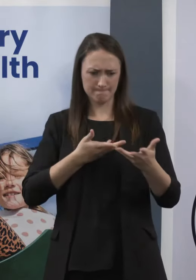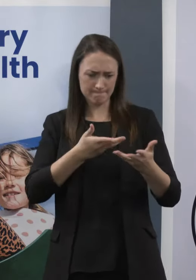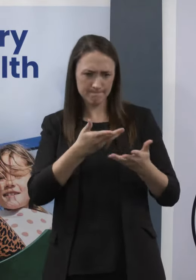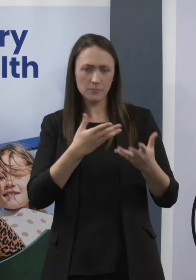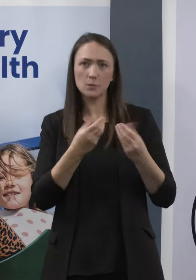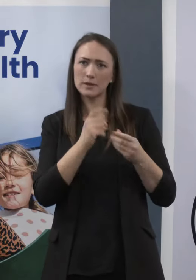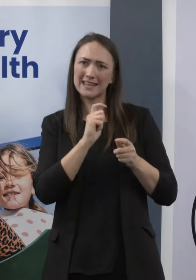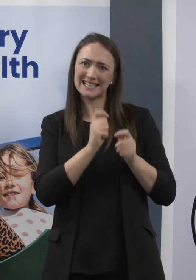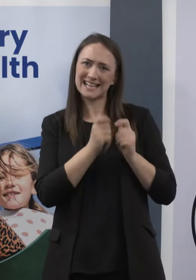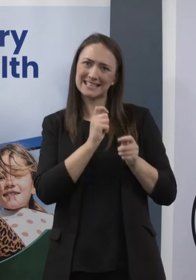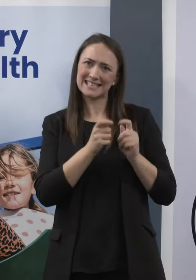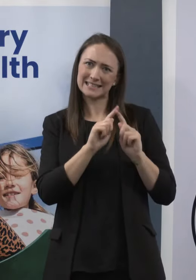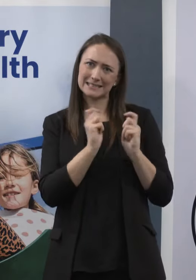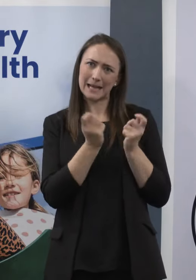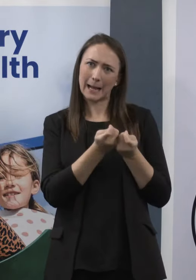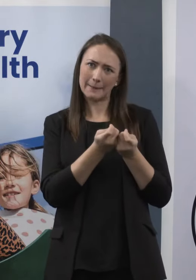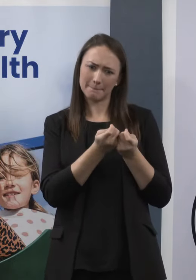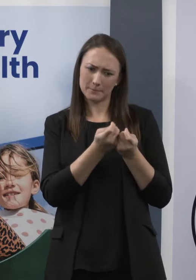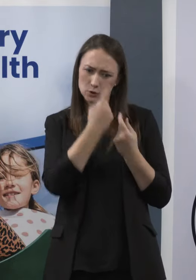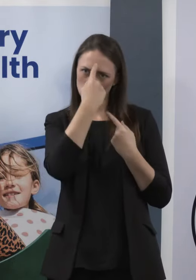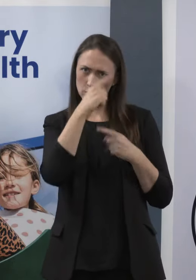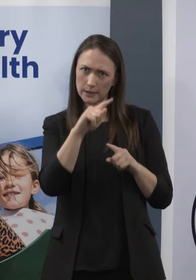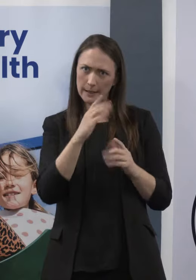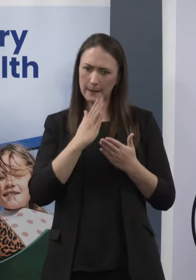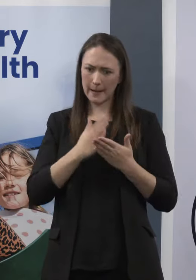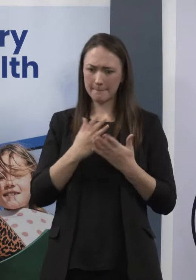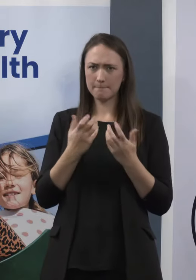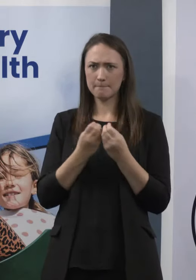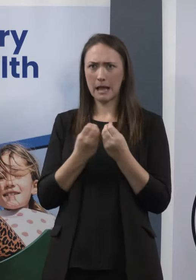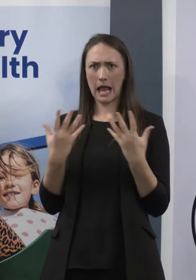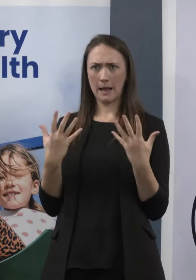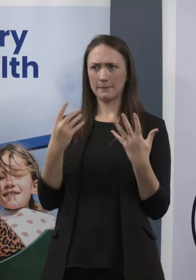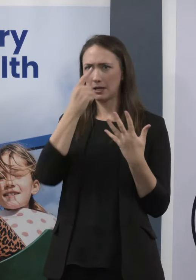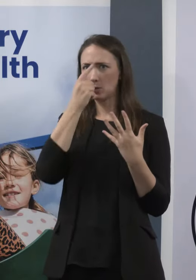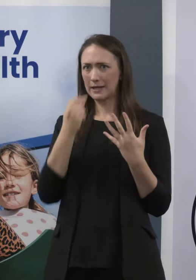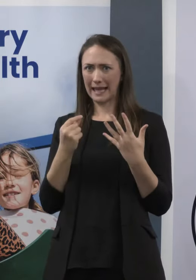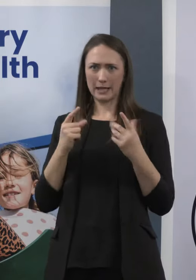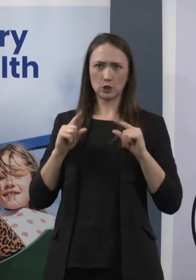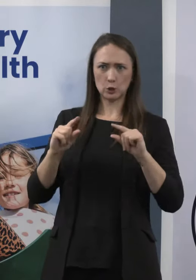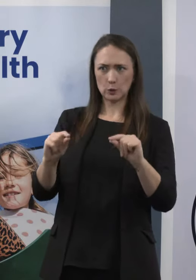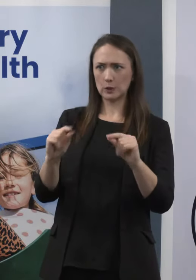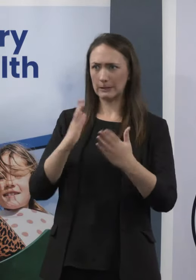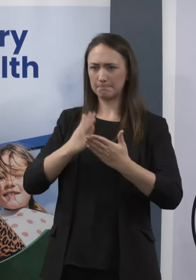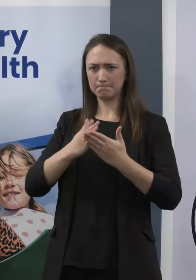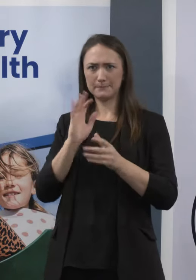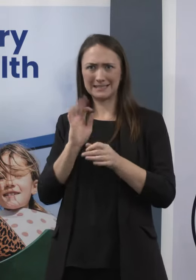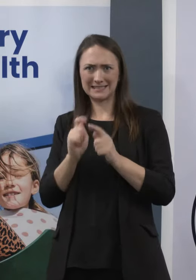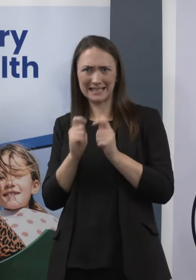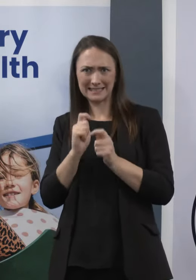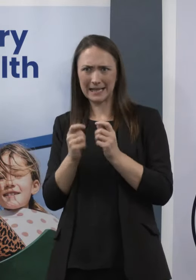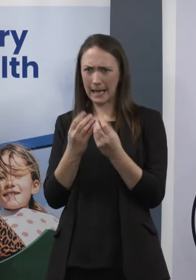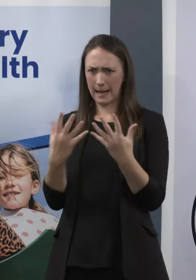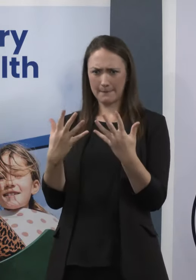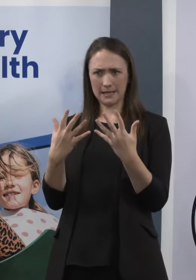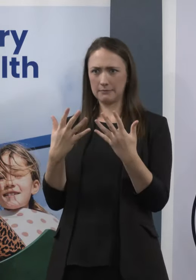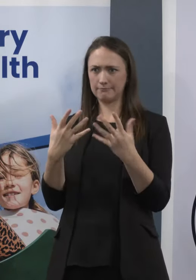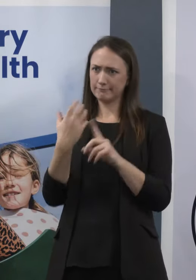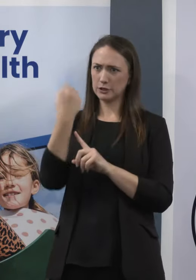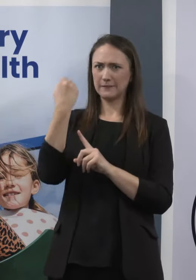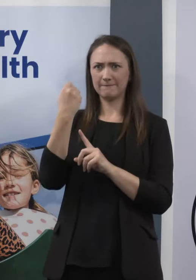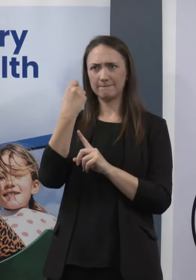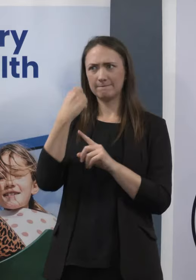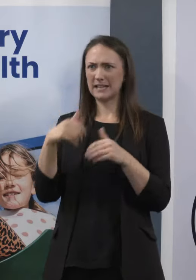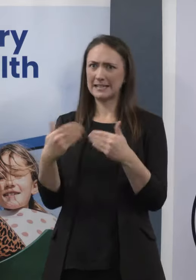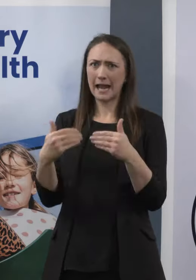picture of our capacity for both pooled testing and unpooled testing. I do want to just emphasise, of course,